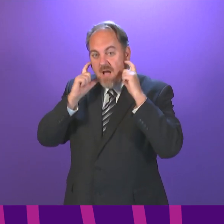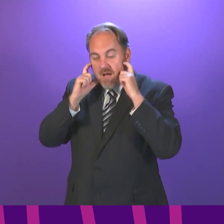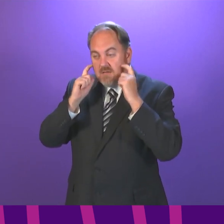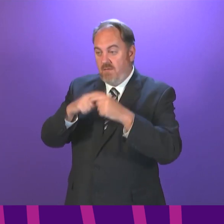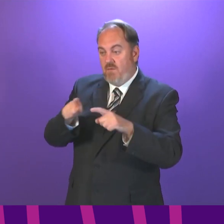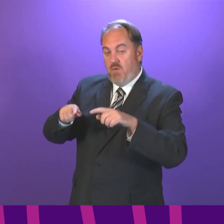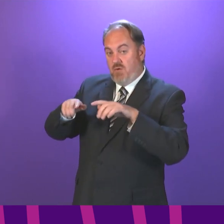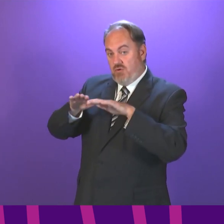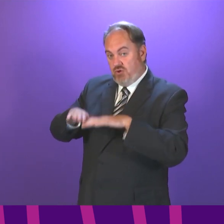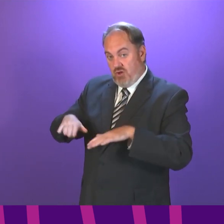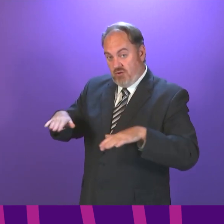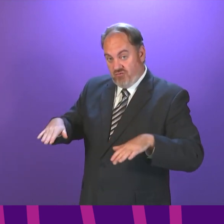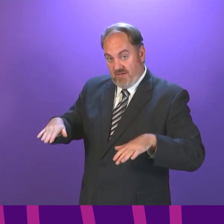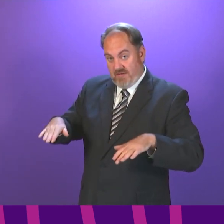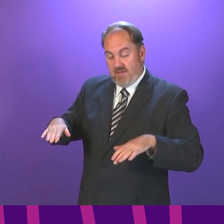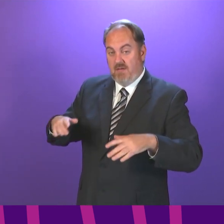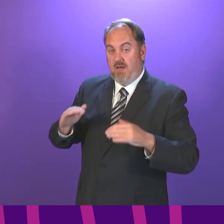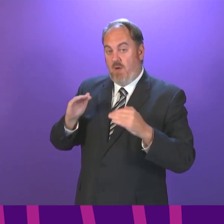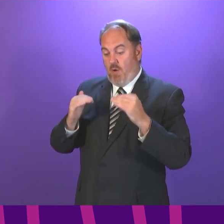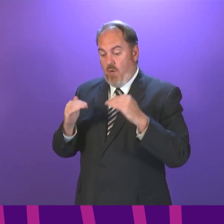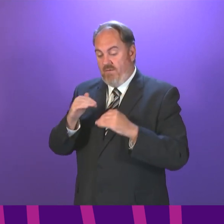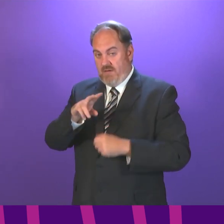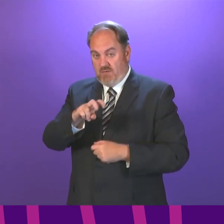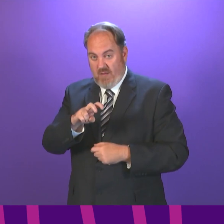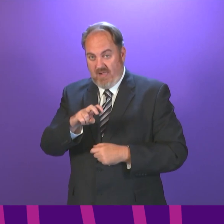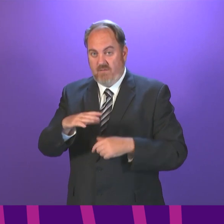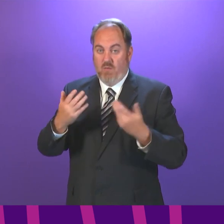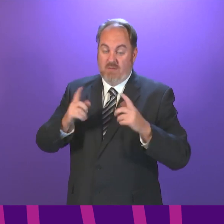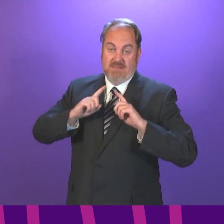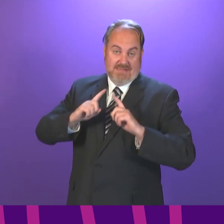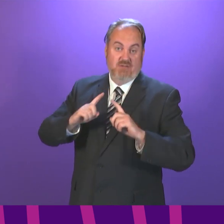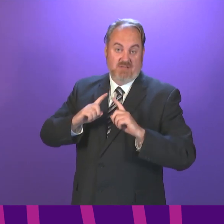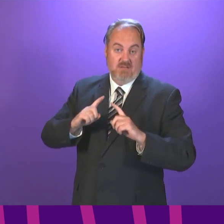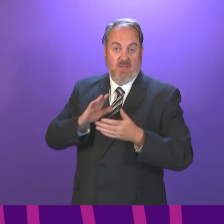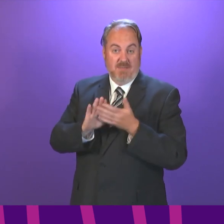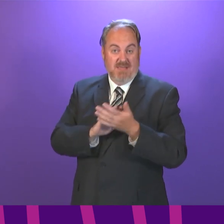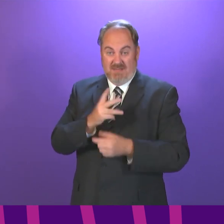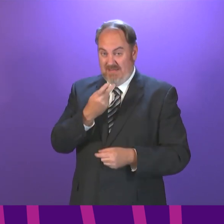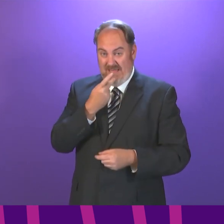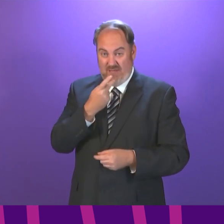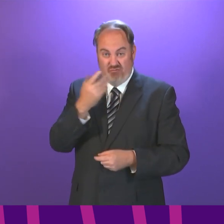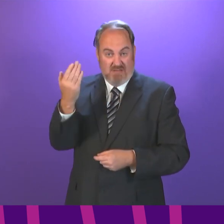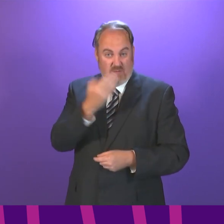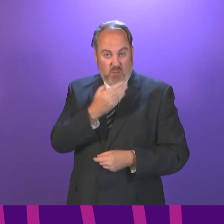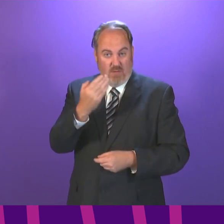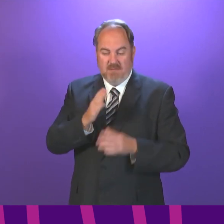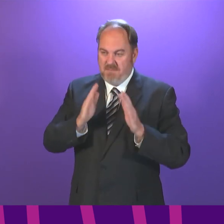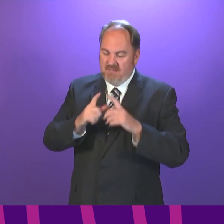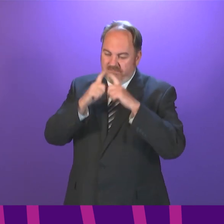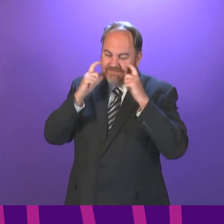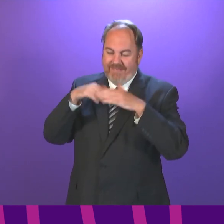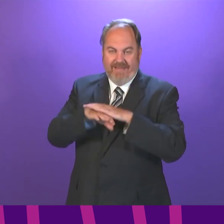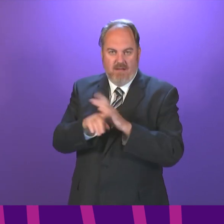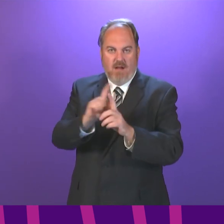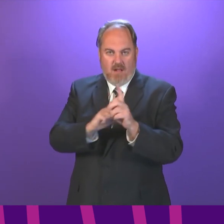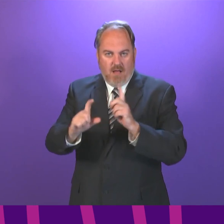children aged 12 or over. That includes asking young people and staff in secondary schools to wear face coverings during lessons and